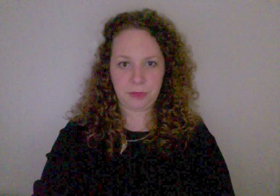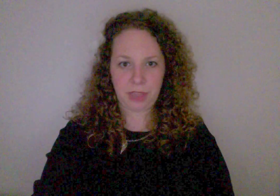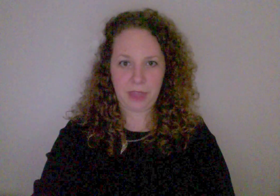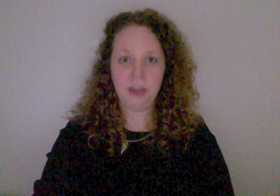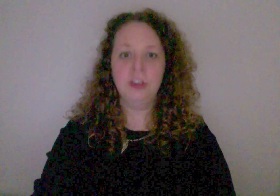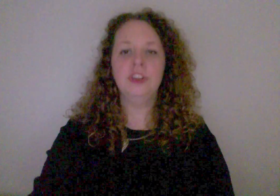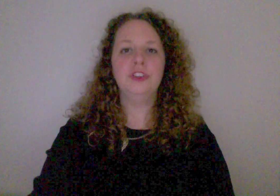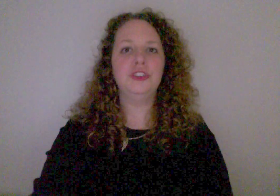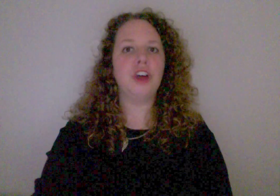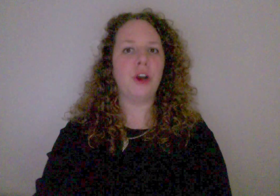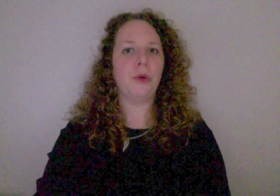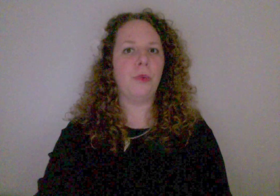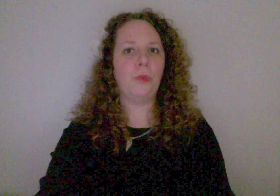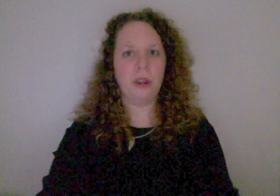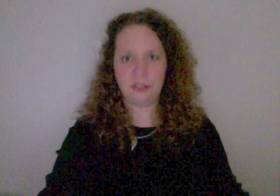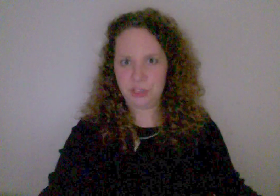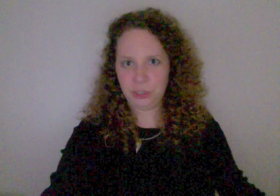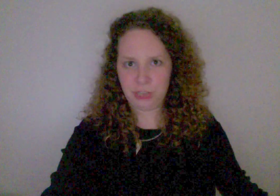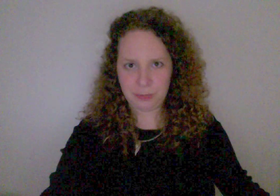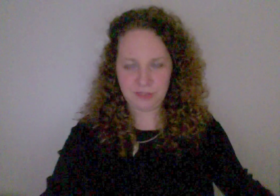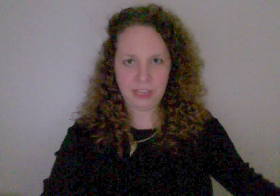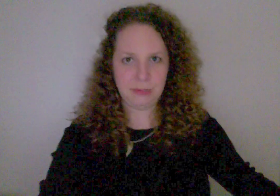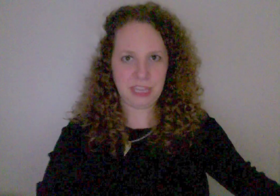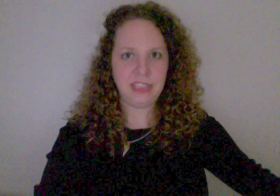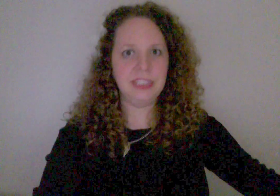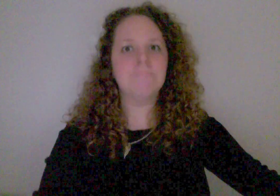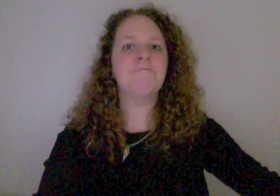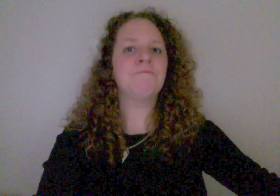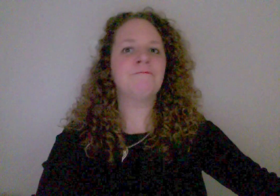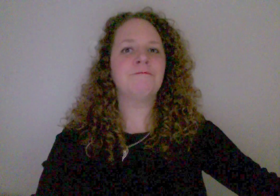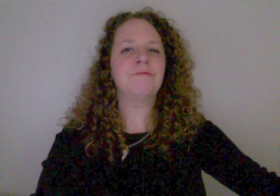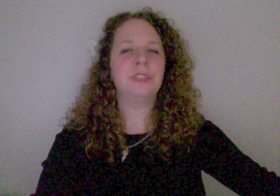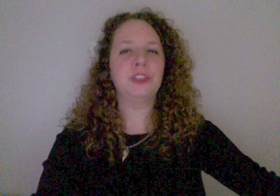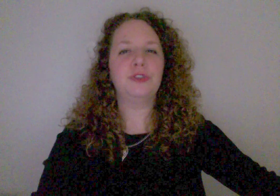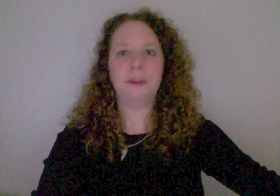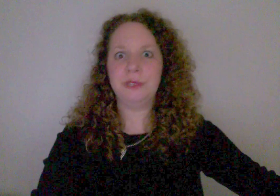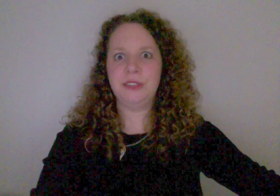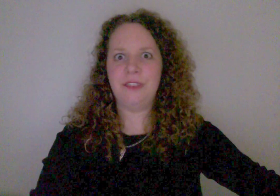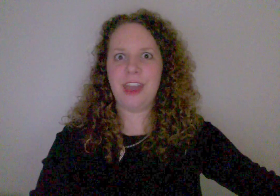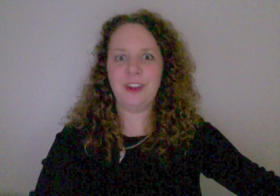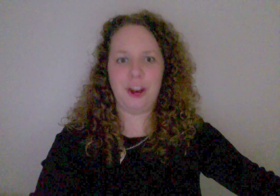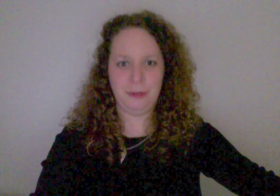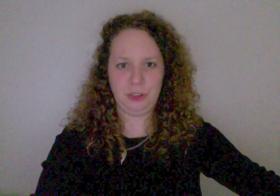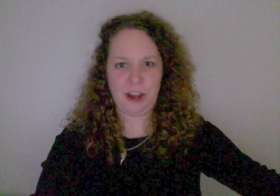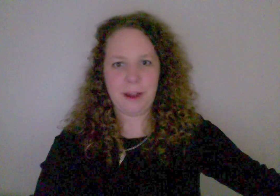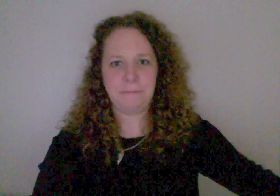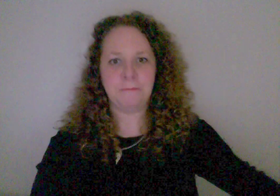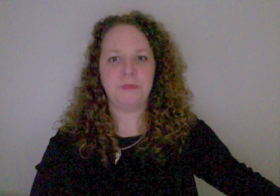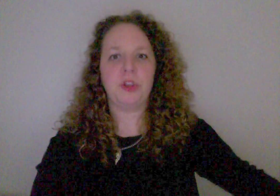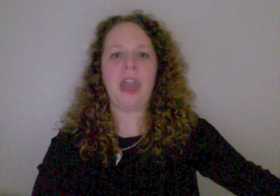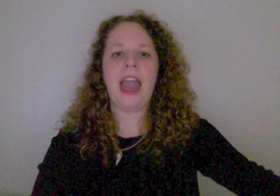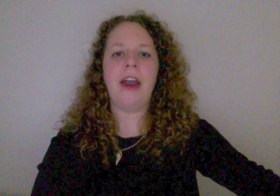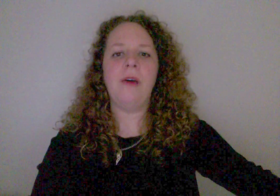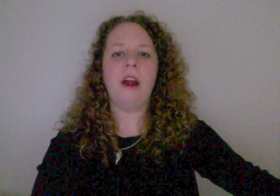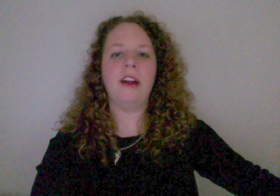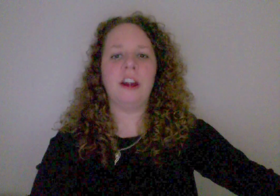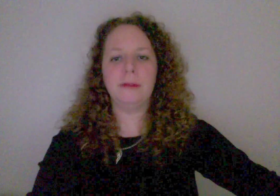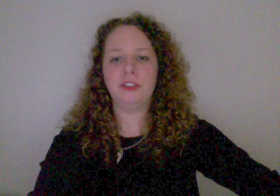Okay? So, what are the two types of name signs? Descriptive and arbitrary. How are arbitrary